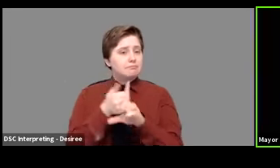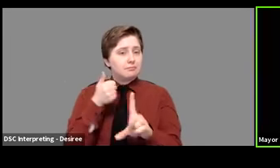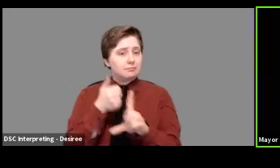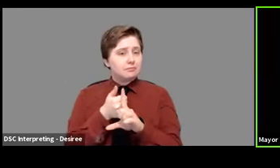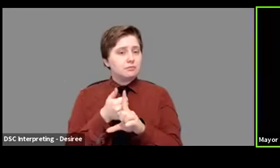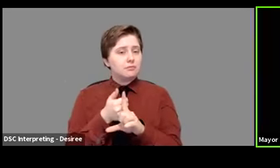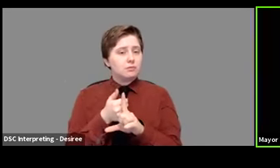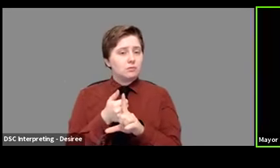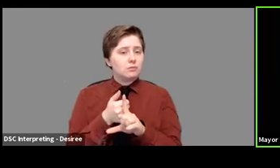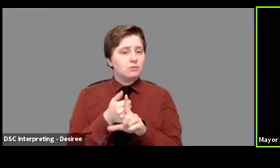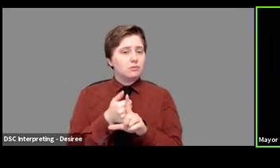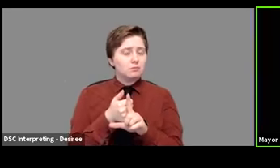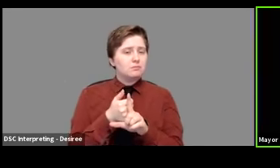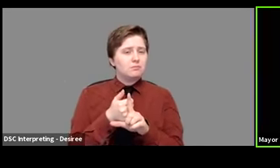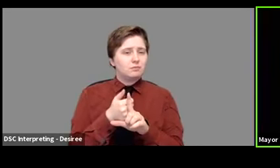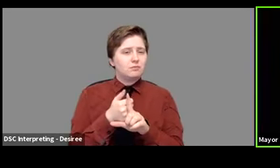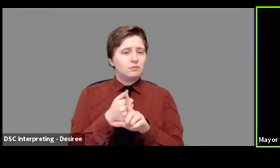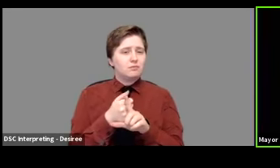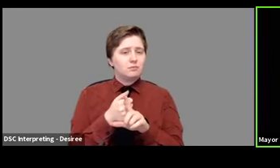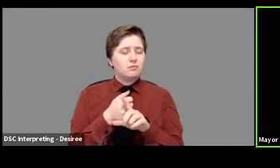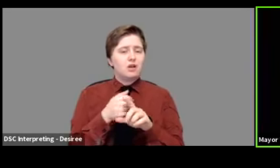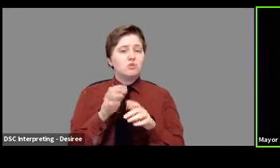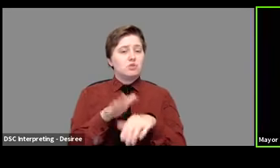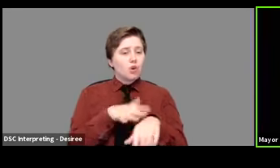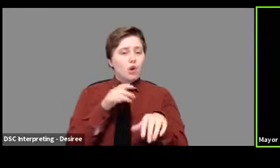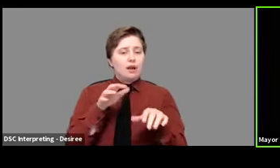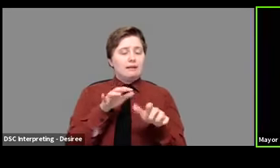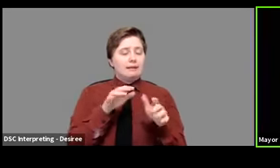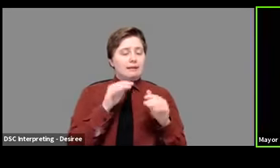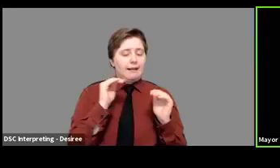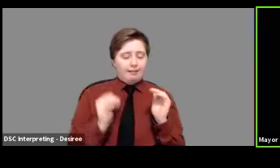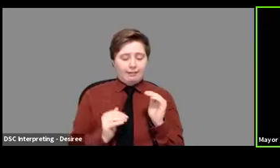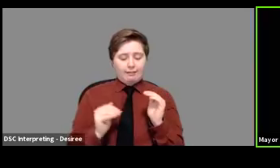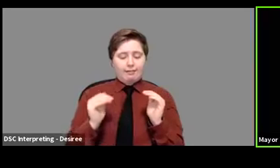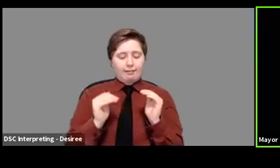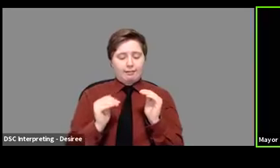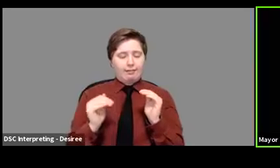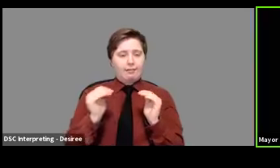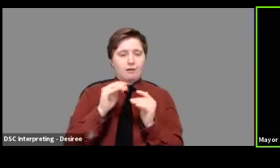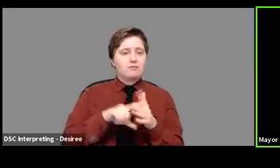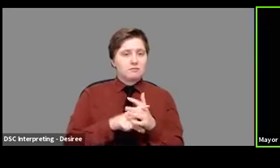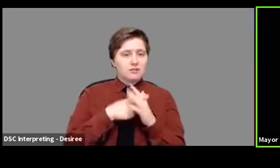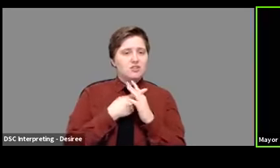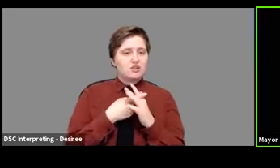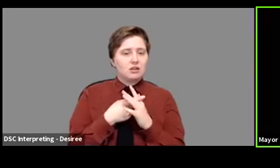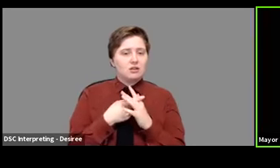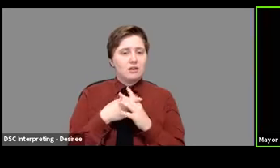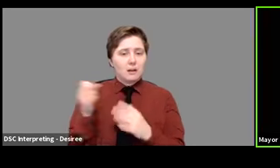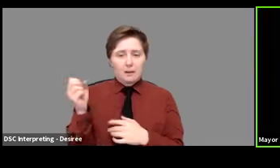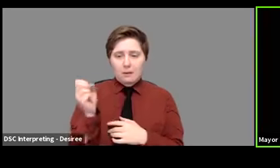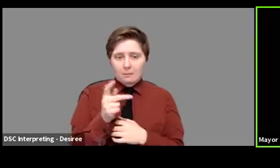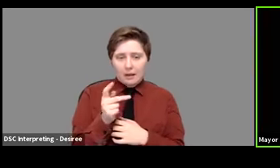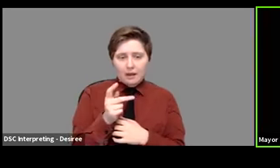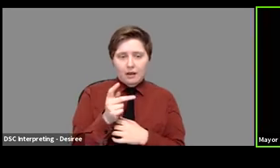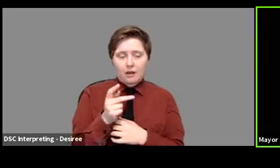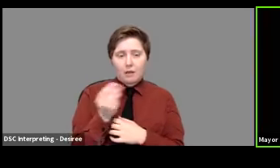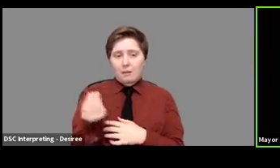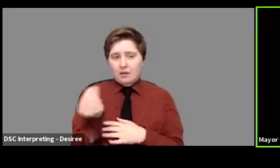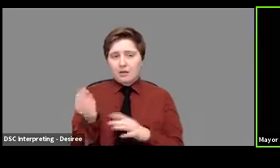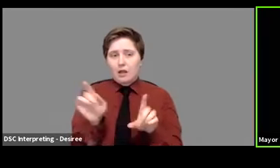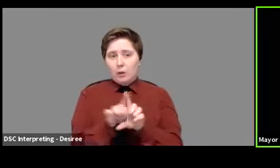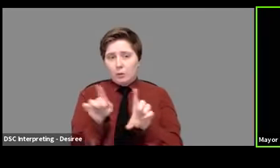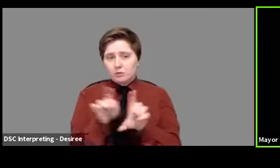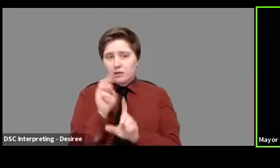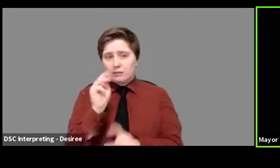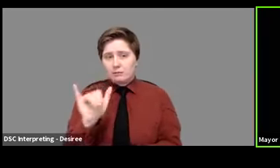in waves and in stages slowly start coming back on Monday, May